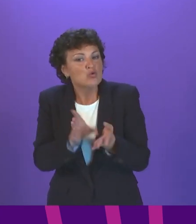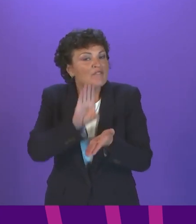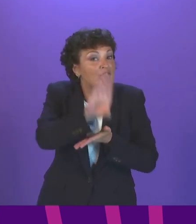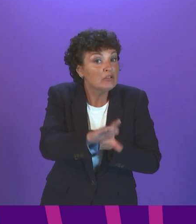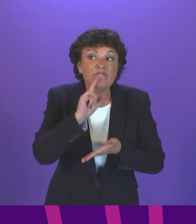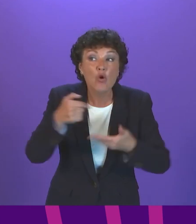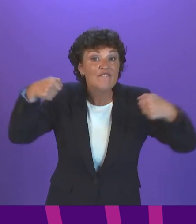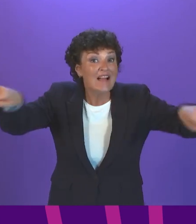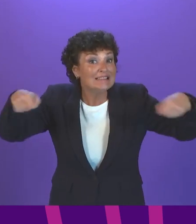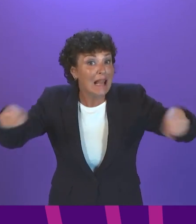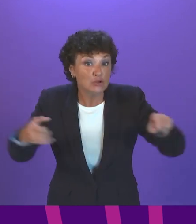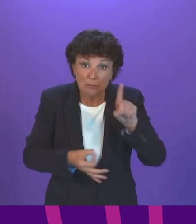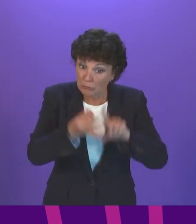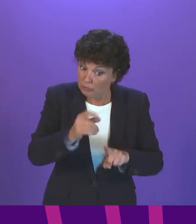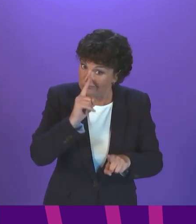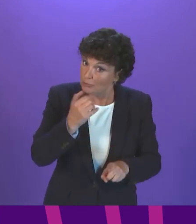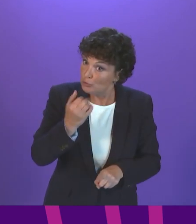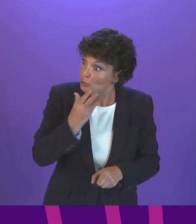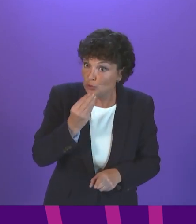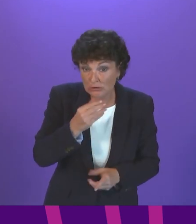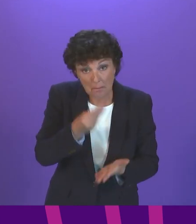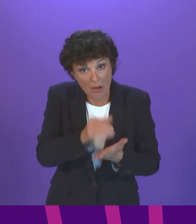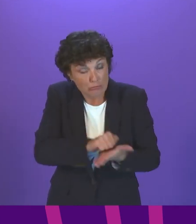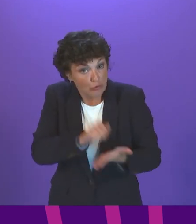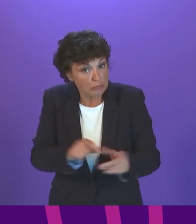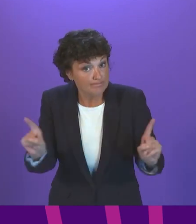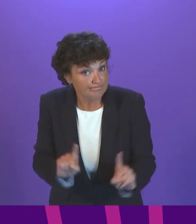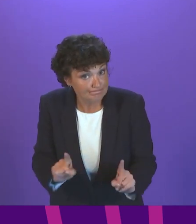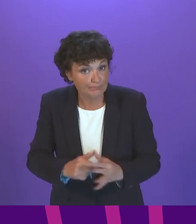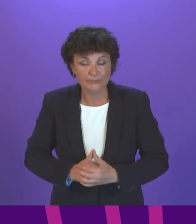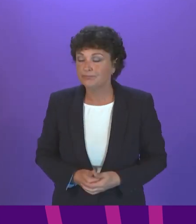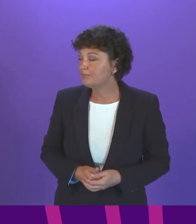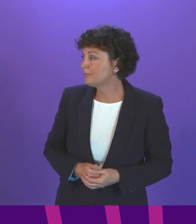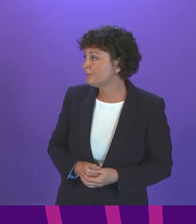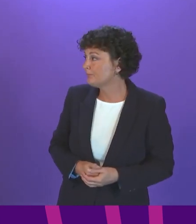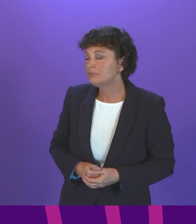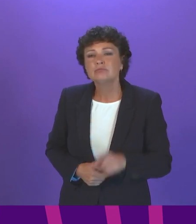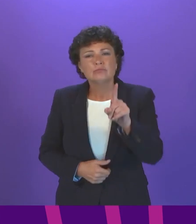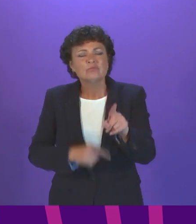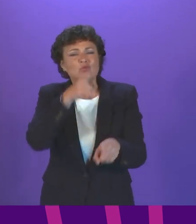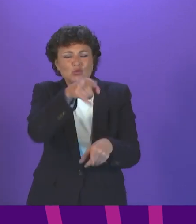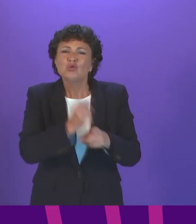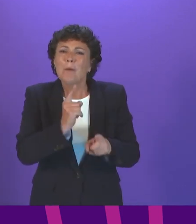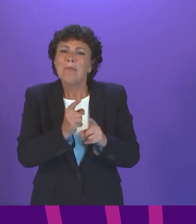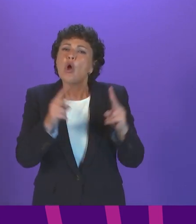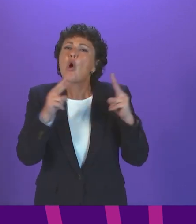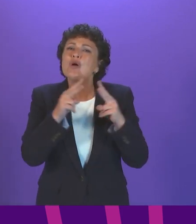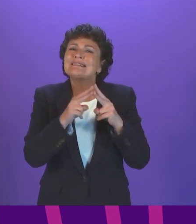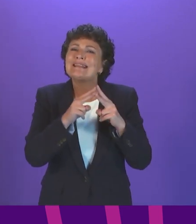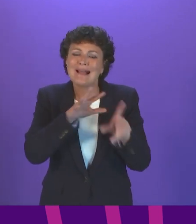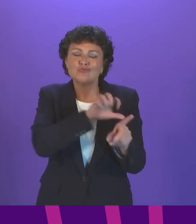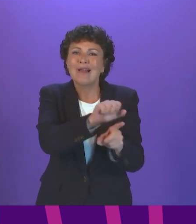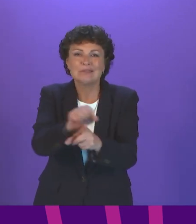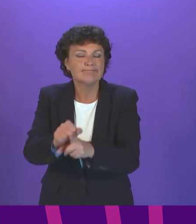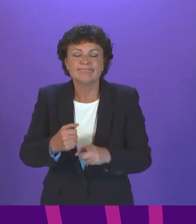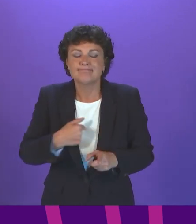is being used in a timely manner? First Minister. On the first point about contact tracing in schools, obviously I